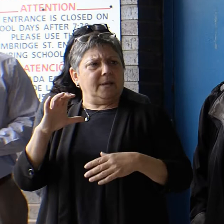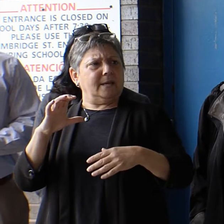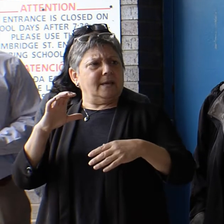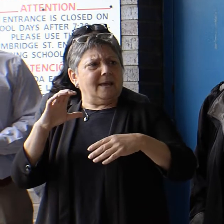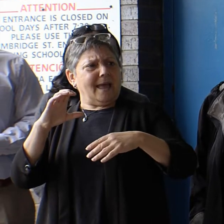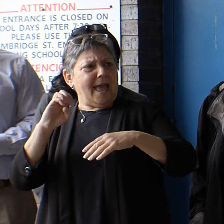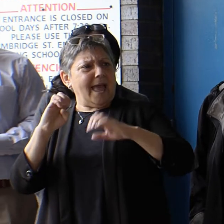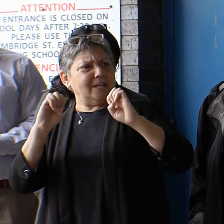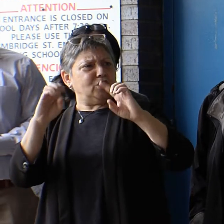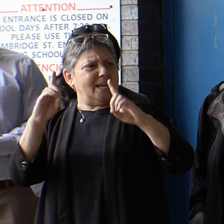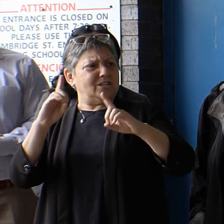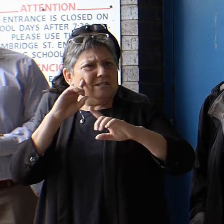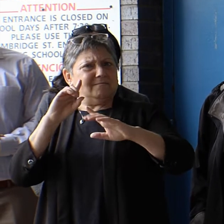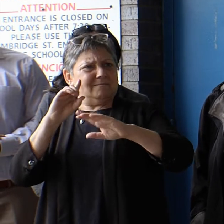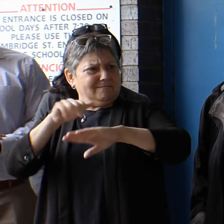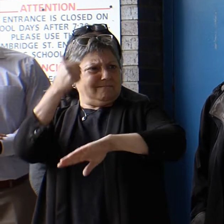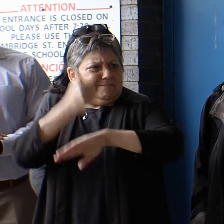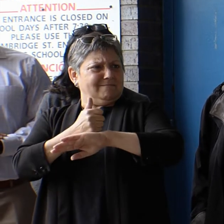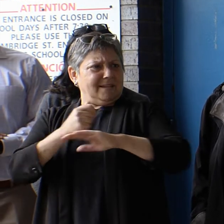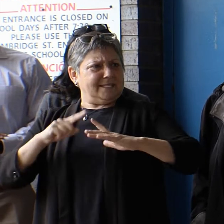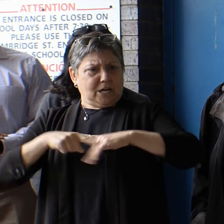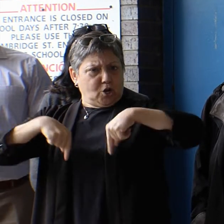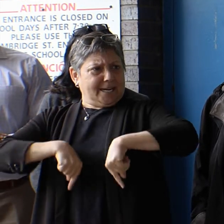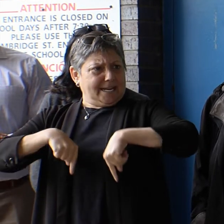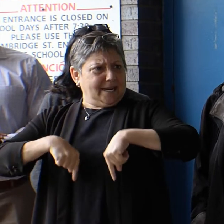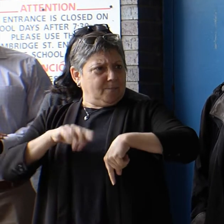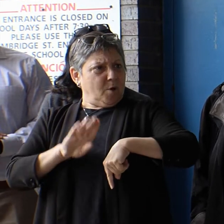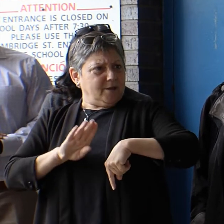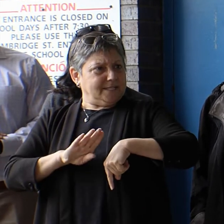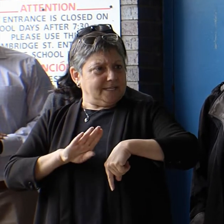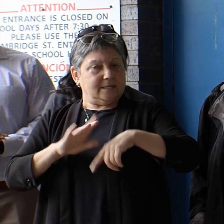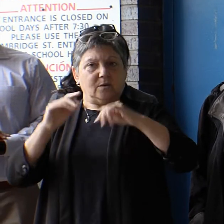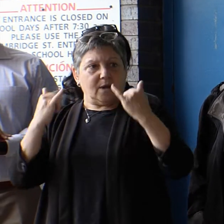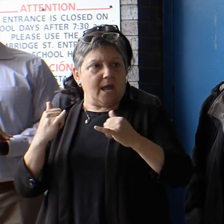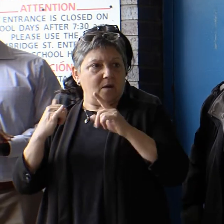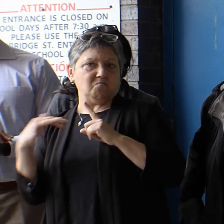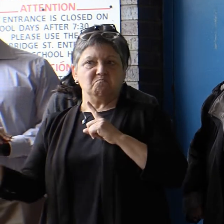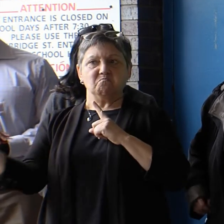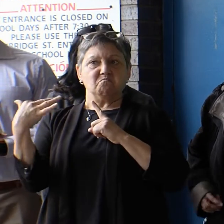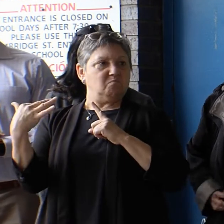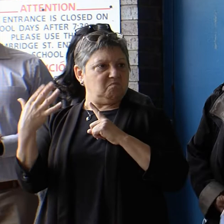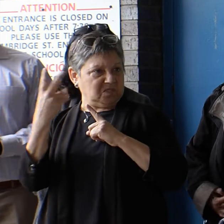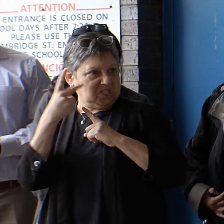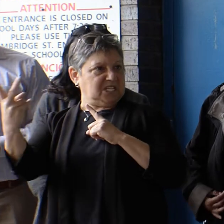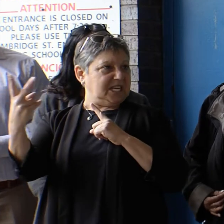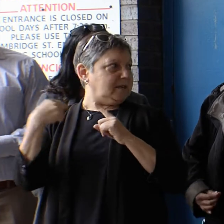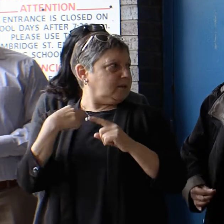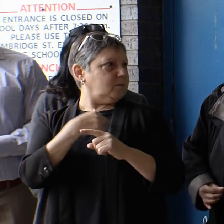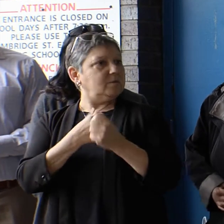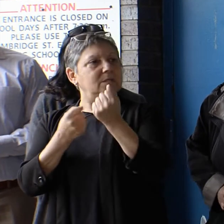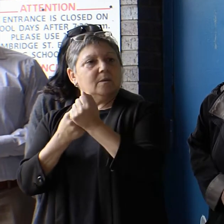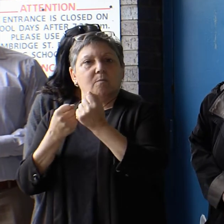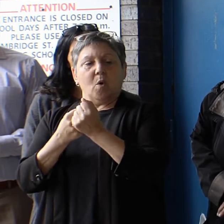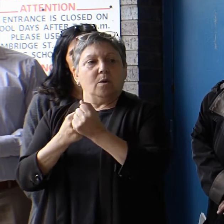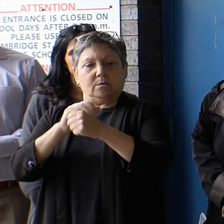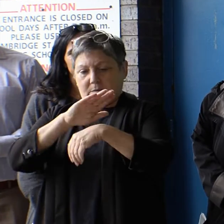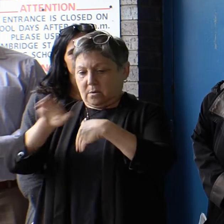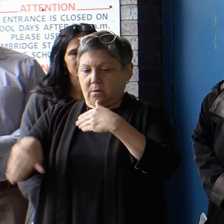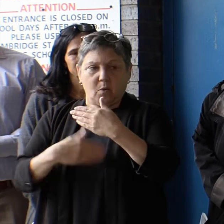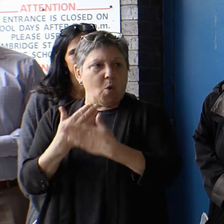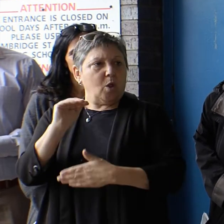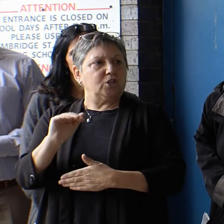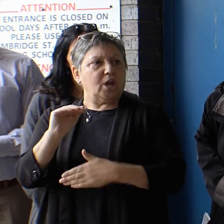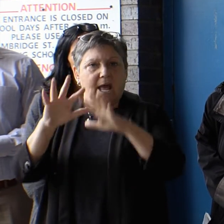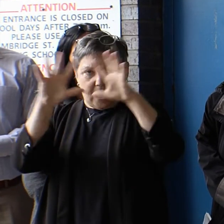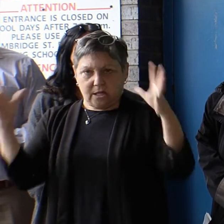and the place where we can show everyone across the country how we support the whole child and in